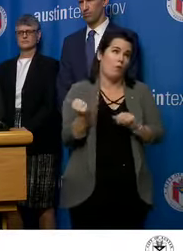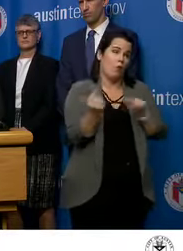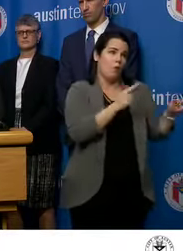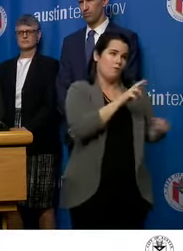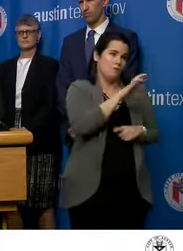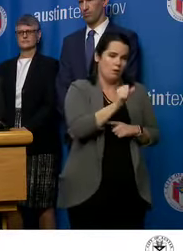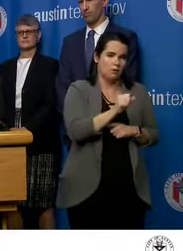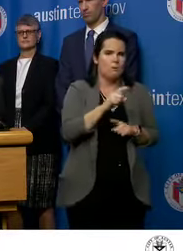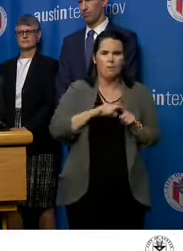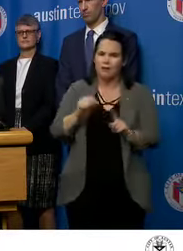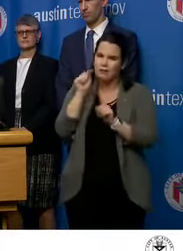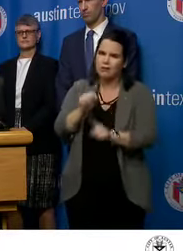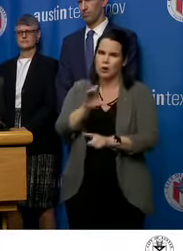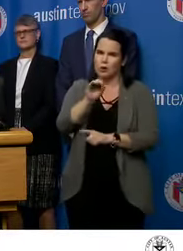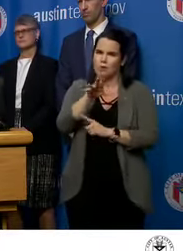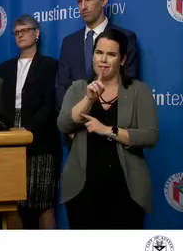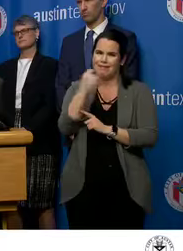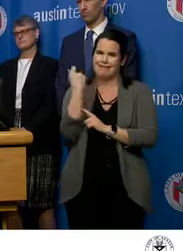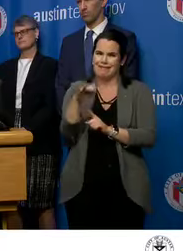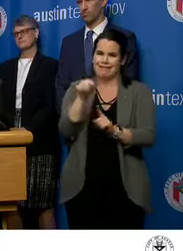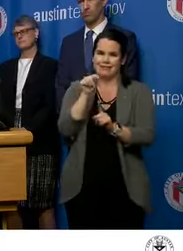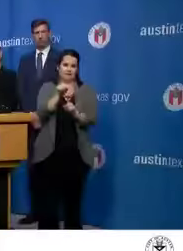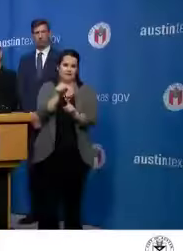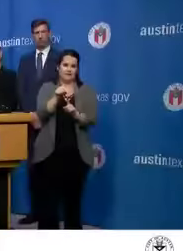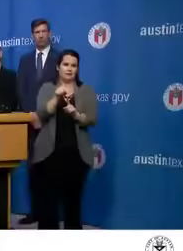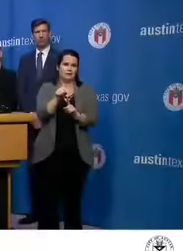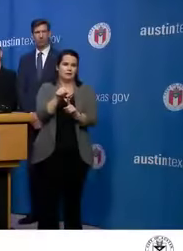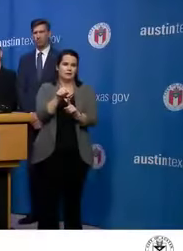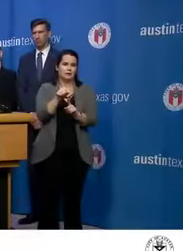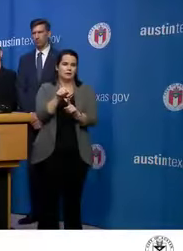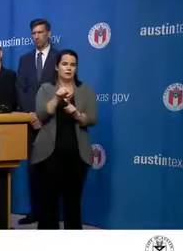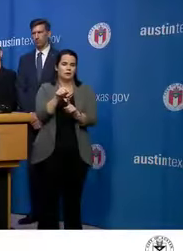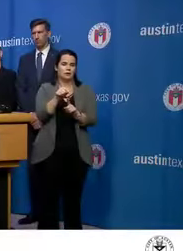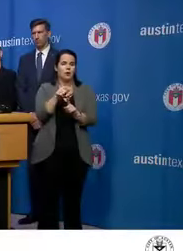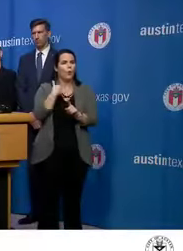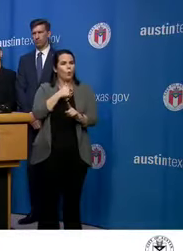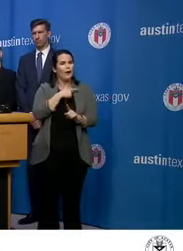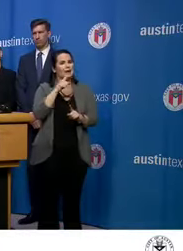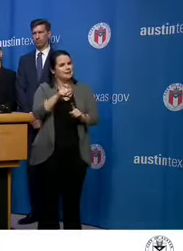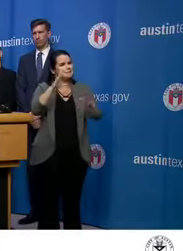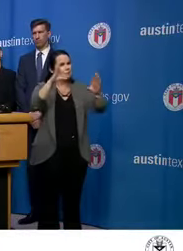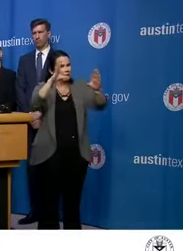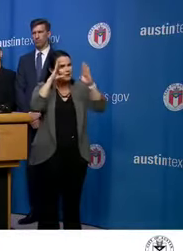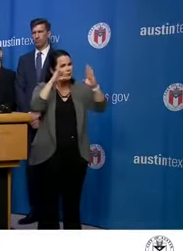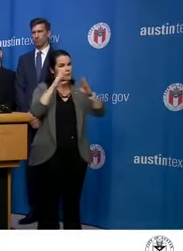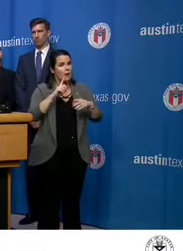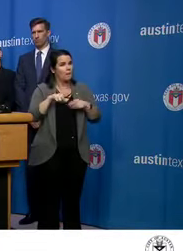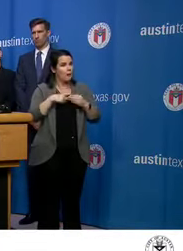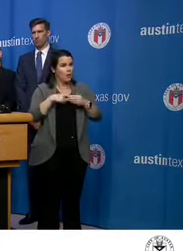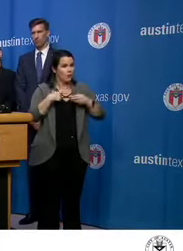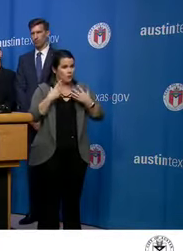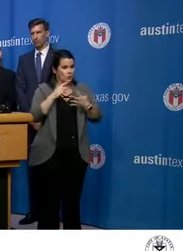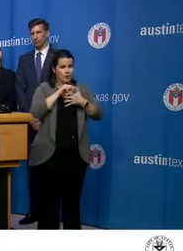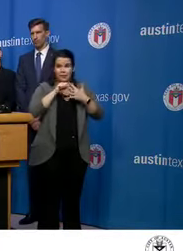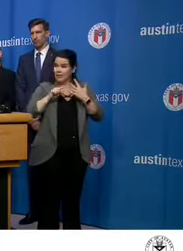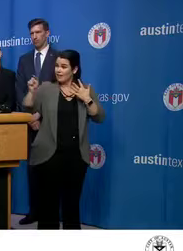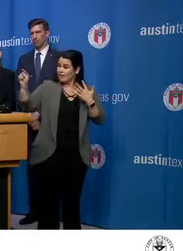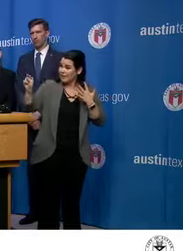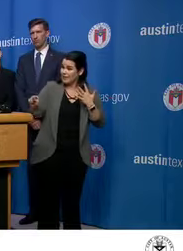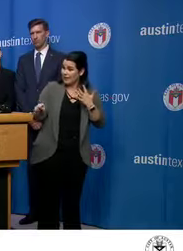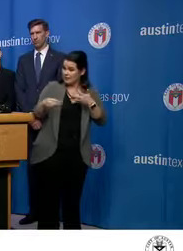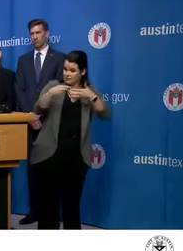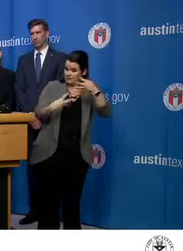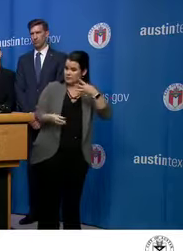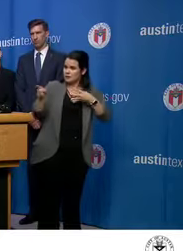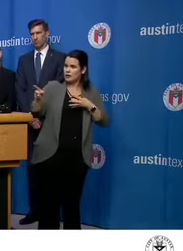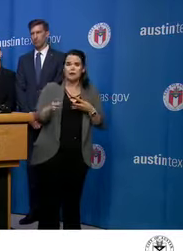uh, we really need to be spending, uh, a lot more and, and concerted attention right now on these steps that are on the board to,